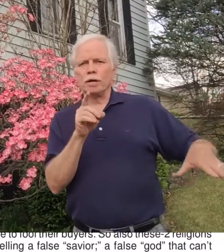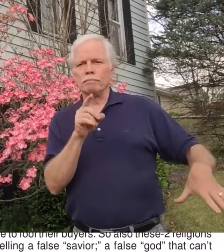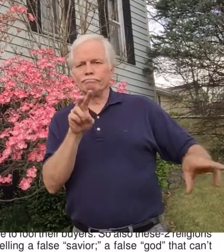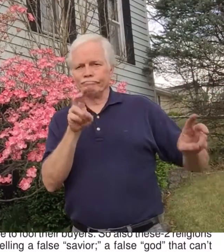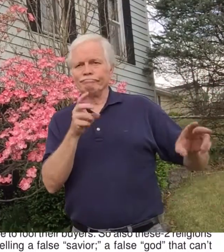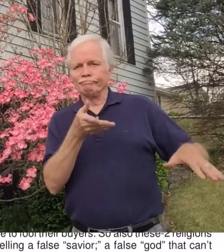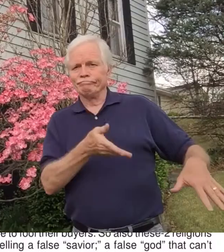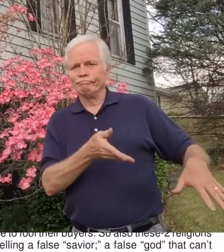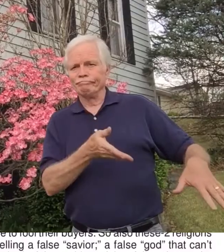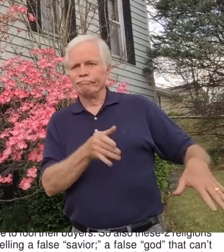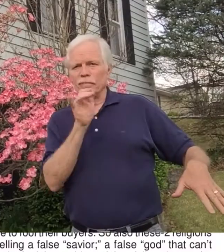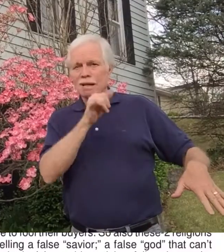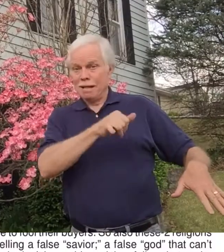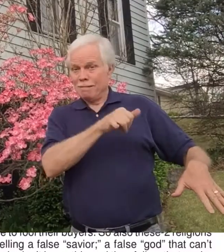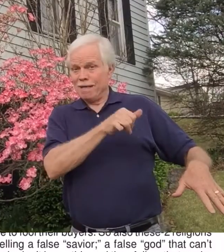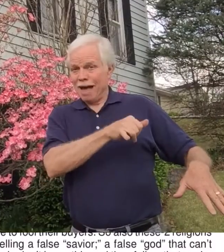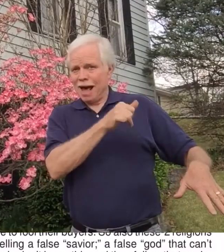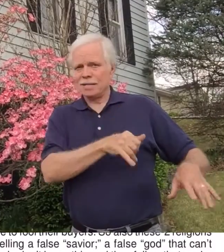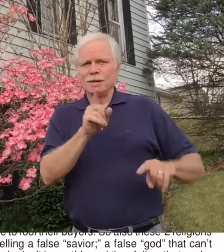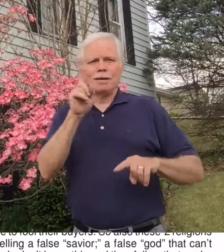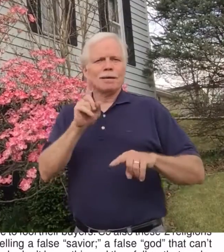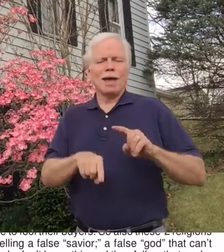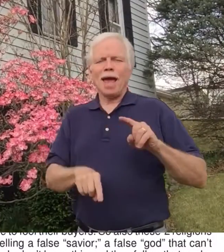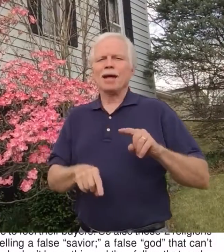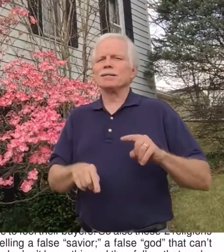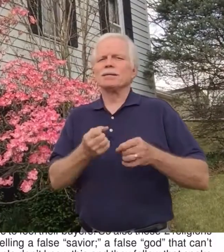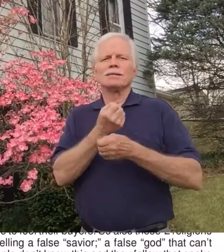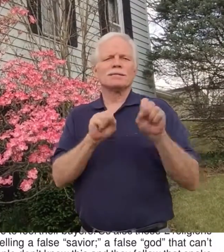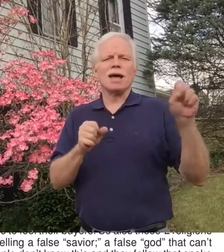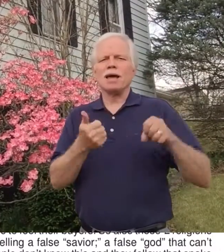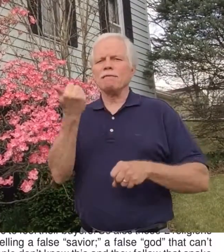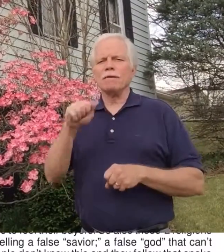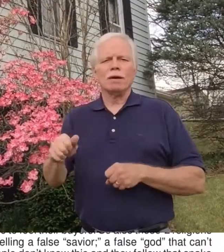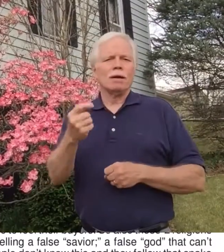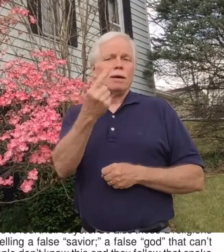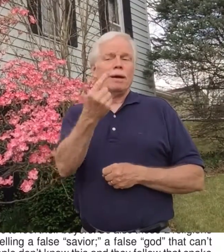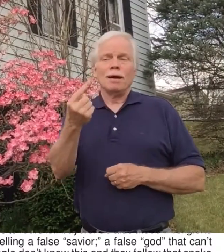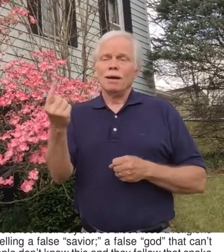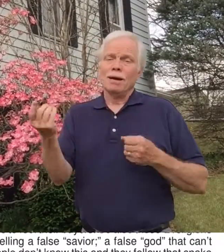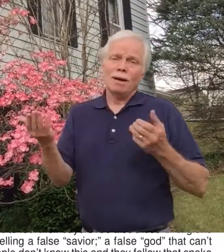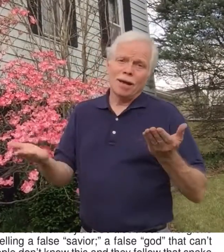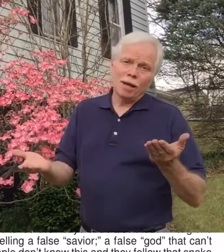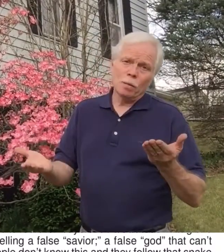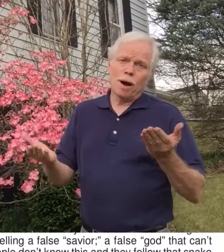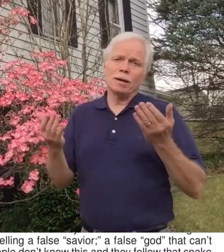That can't save anyone.